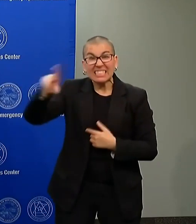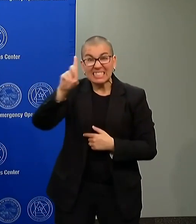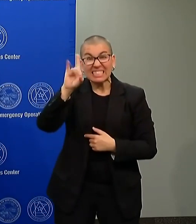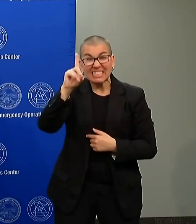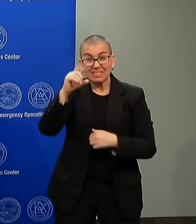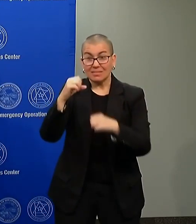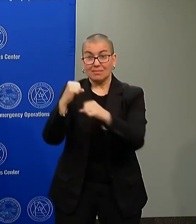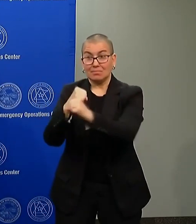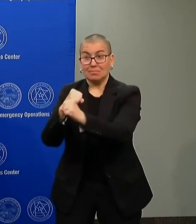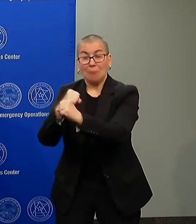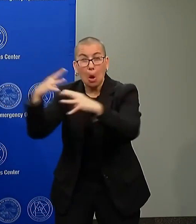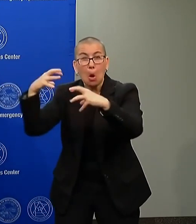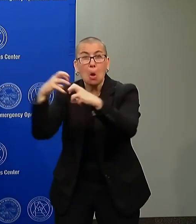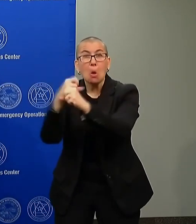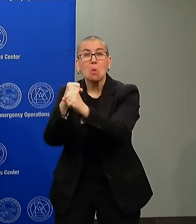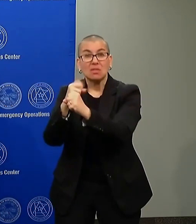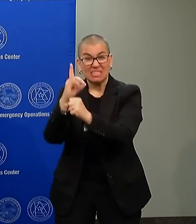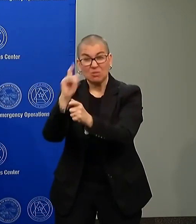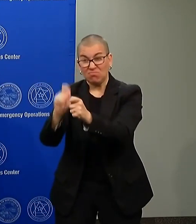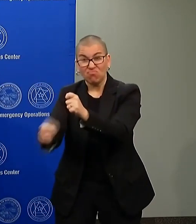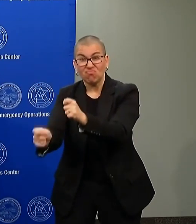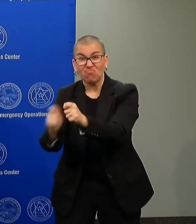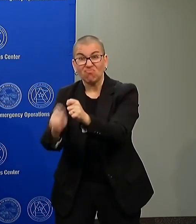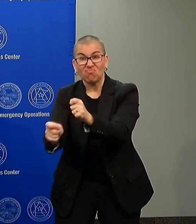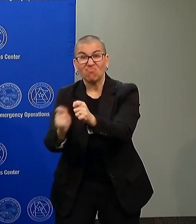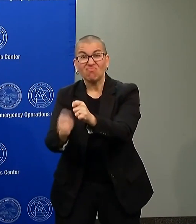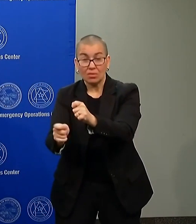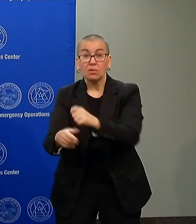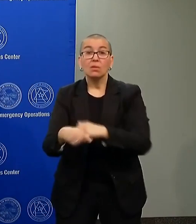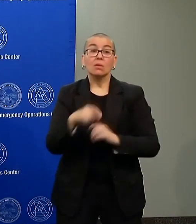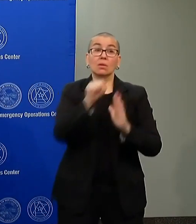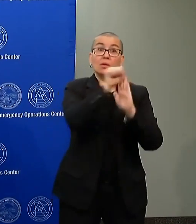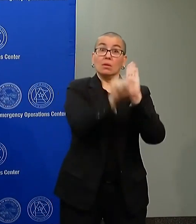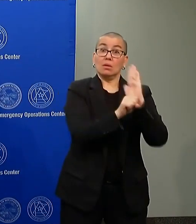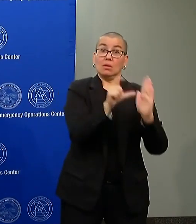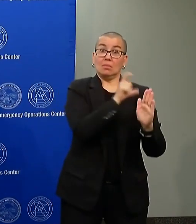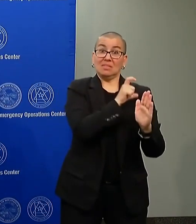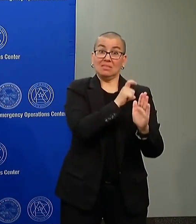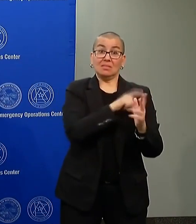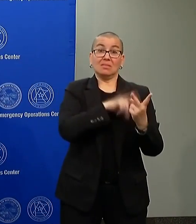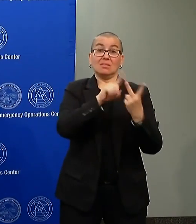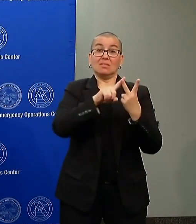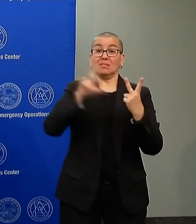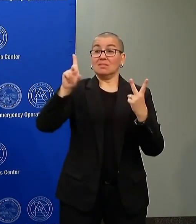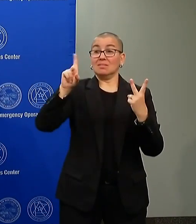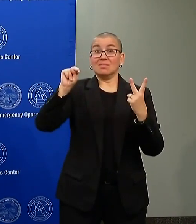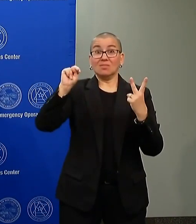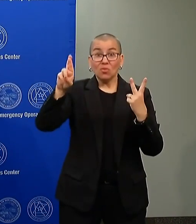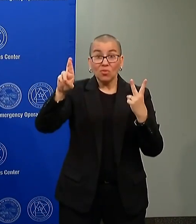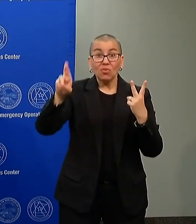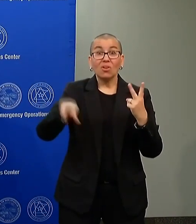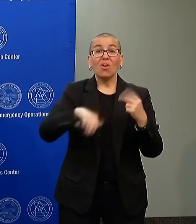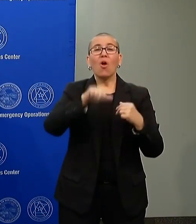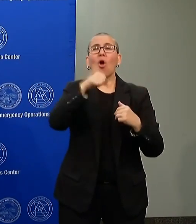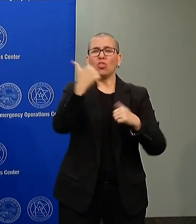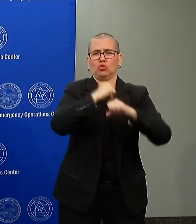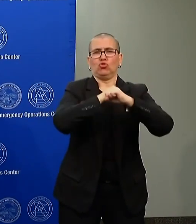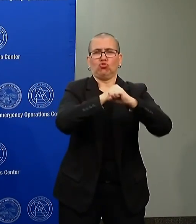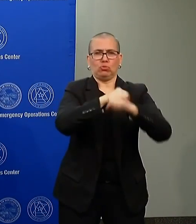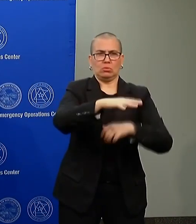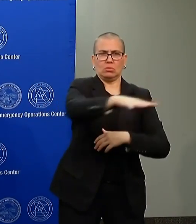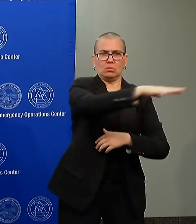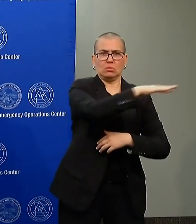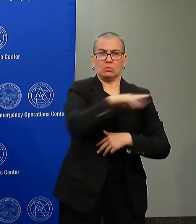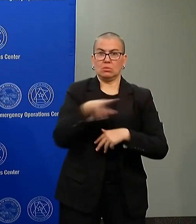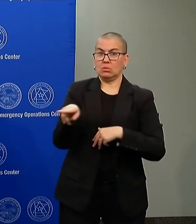state troopers, DNR, and others. We saw them break into post offices, and we saw them